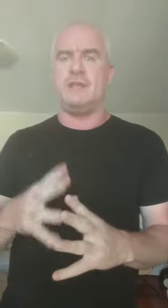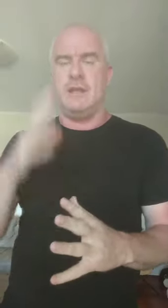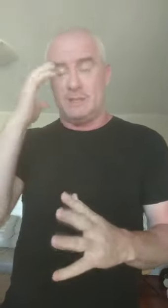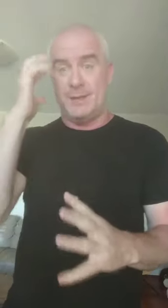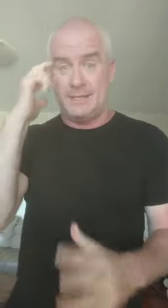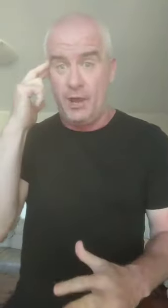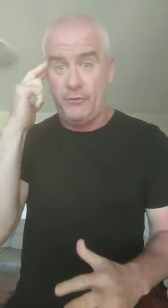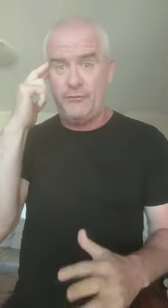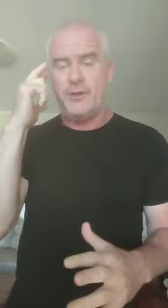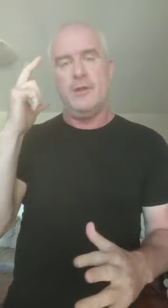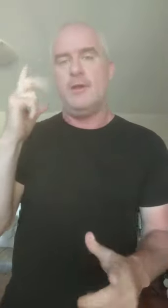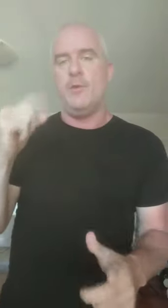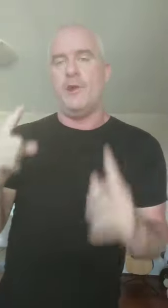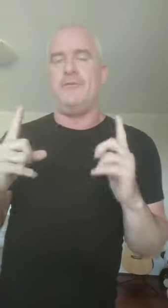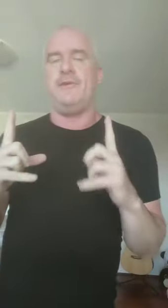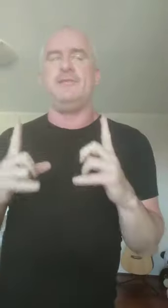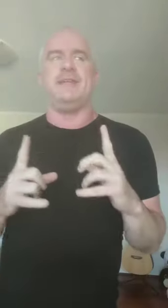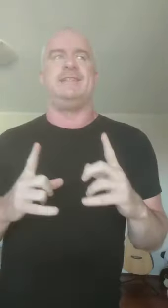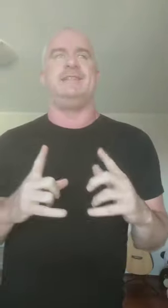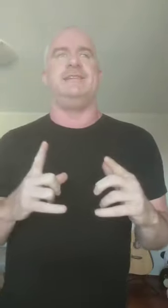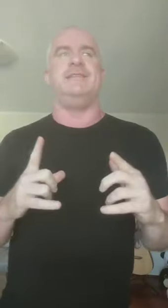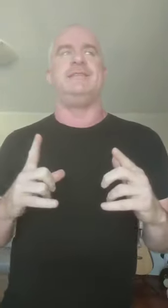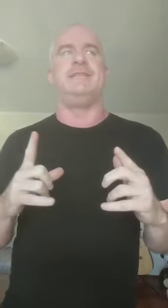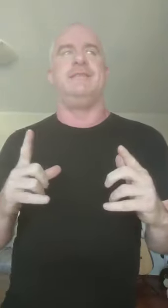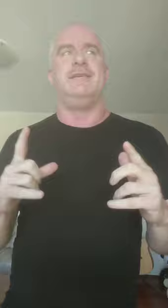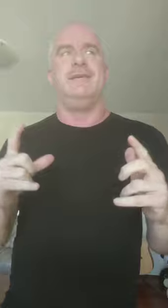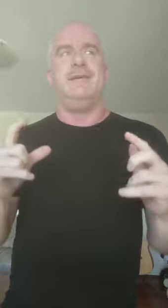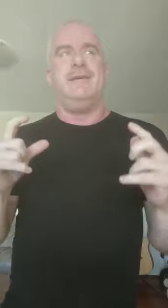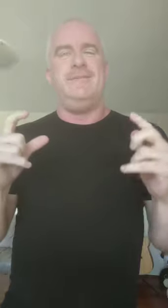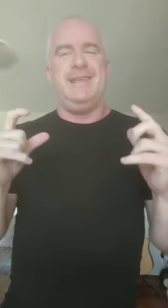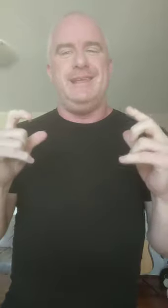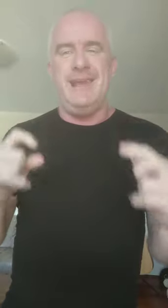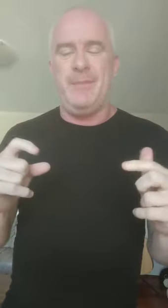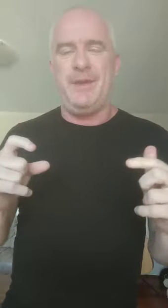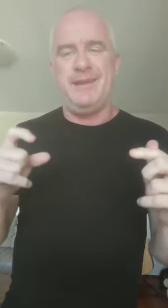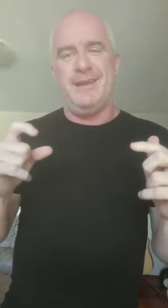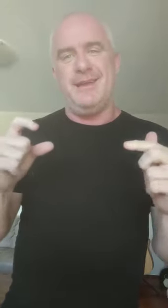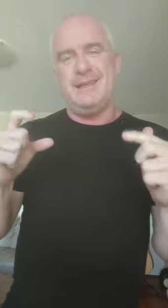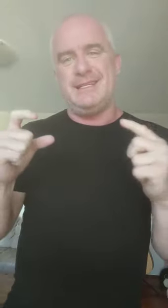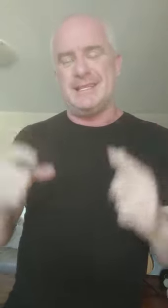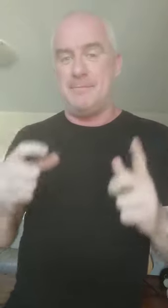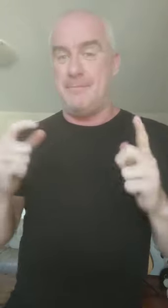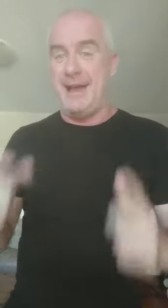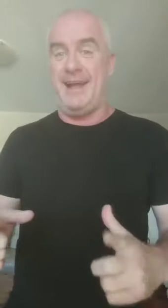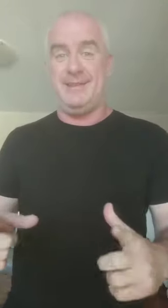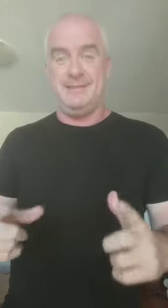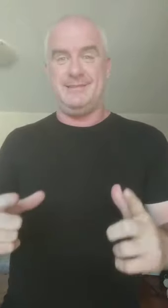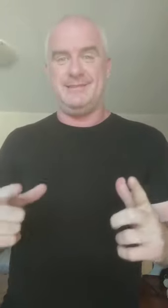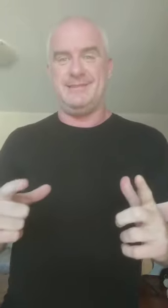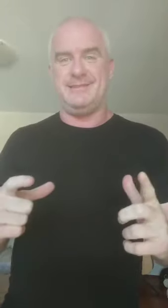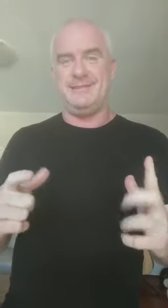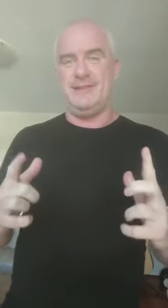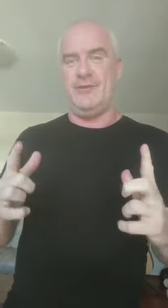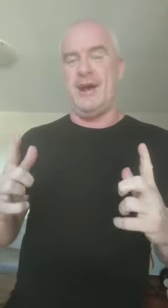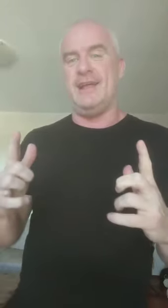to myself when I feel this is, yeah, but does it matter? Right? You know,